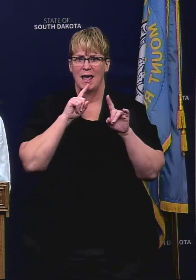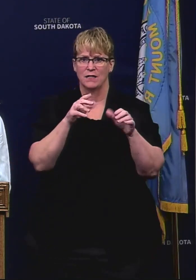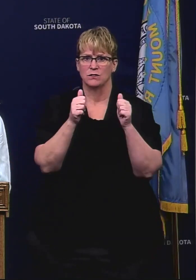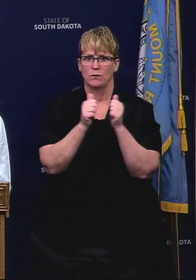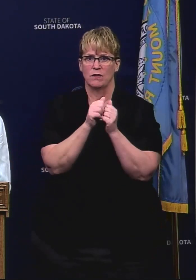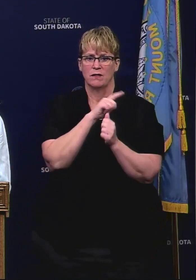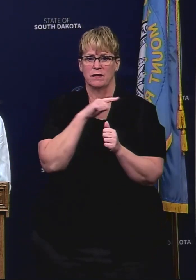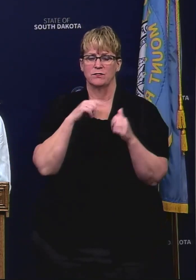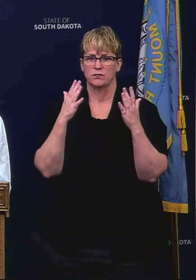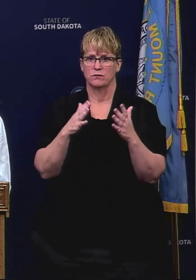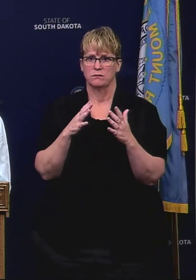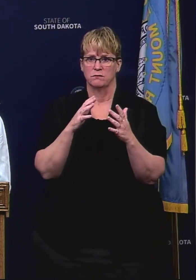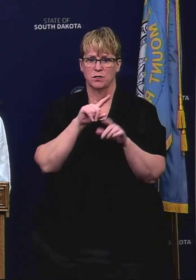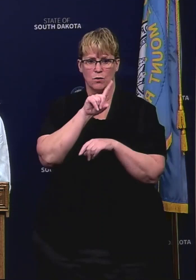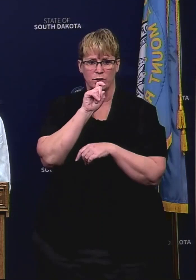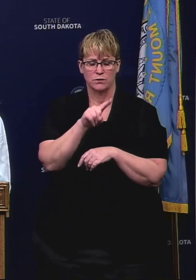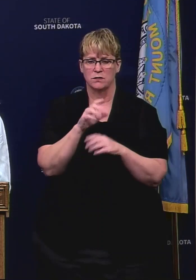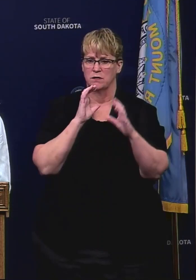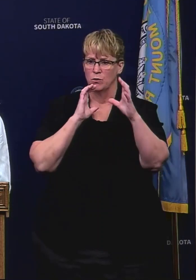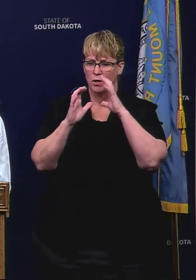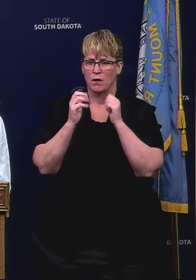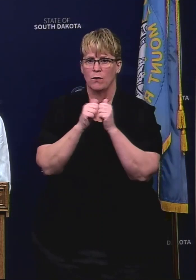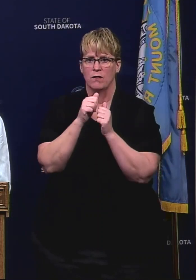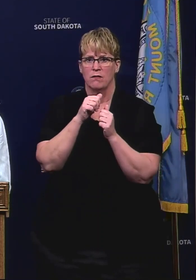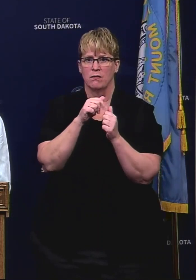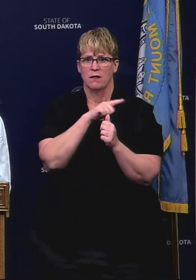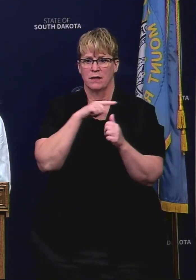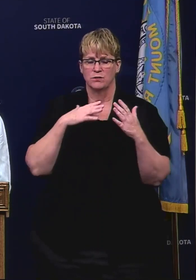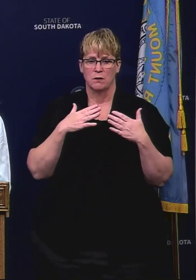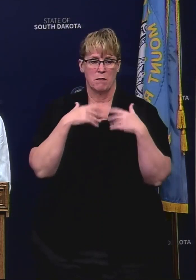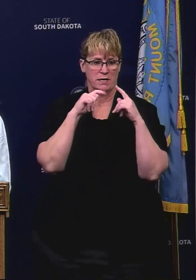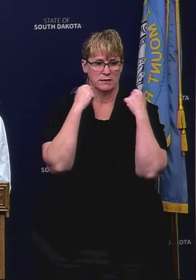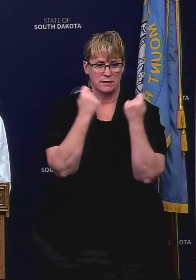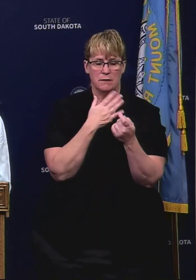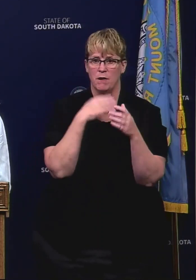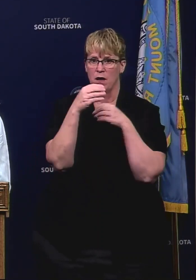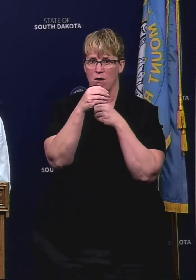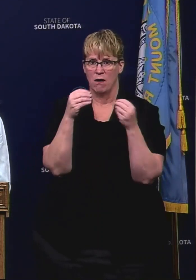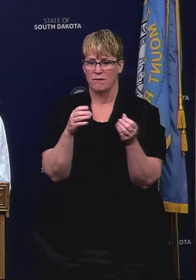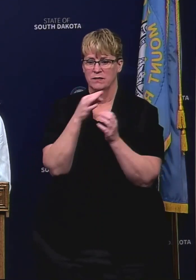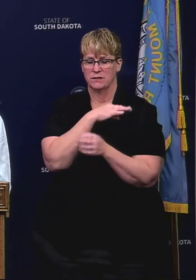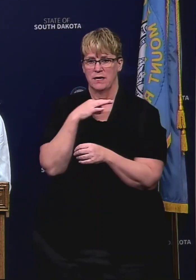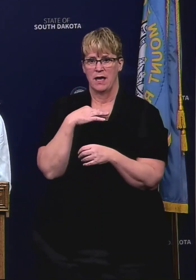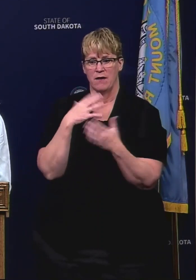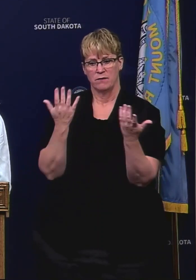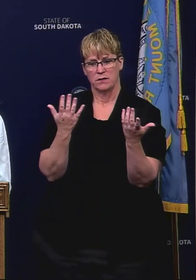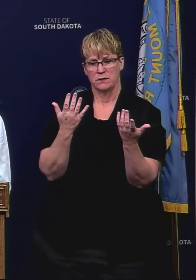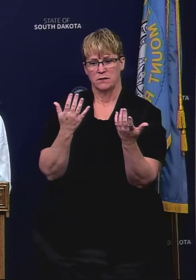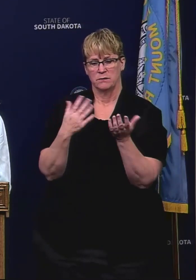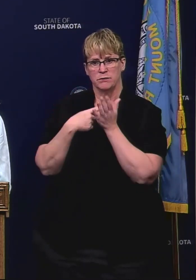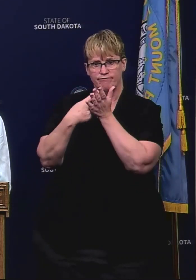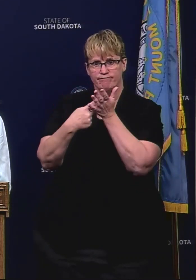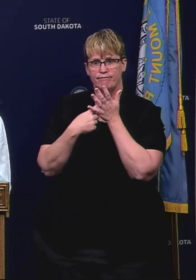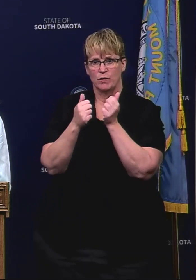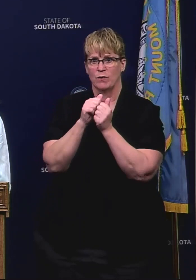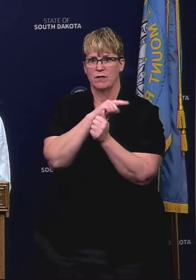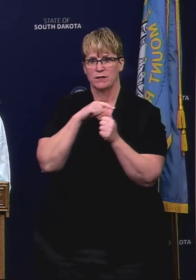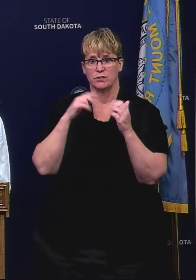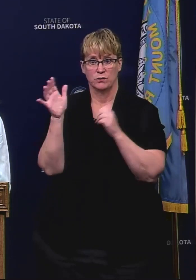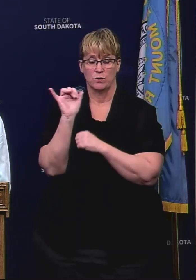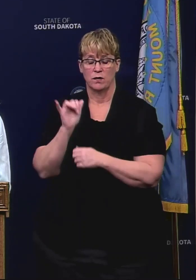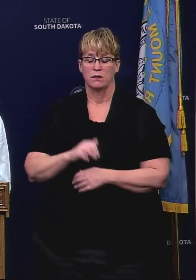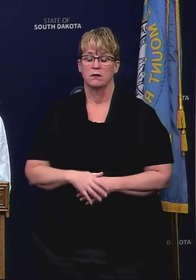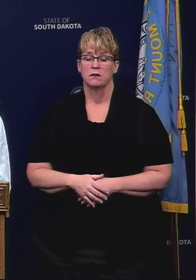of their questions and staying in communication with them my team my office staff have been communicating with legislators as well